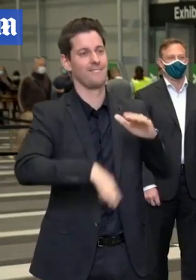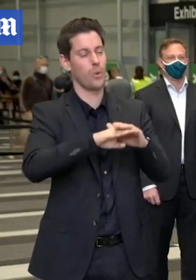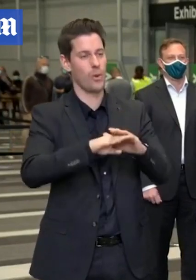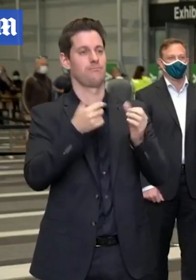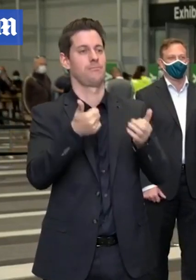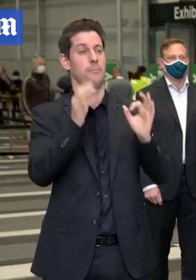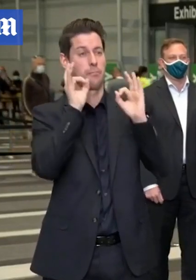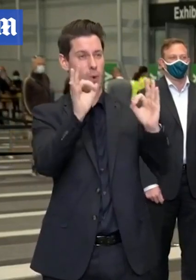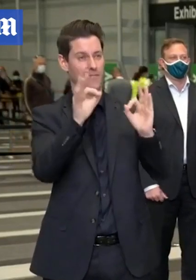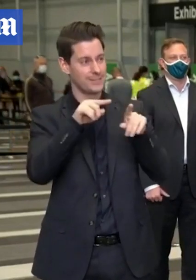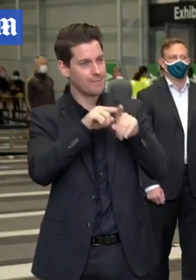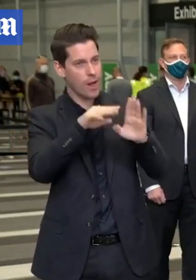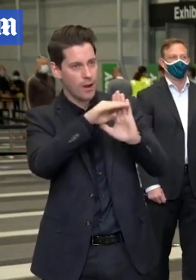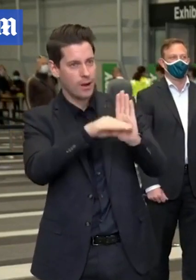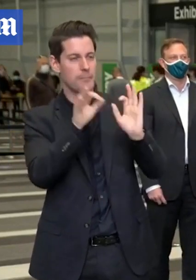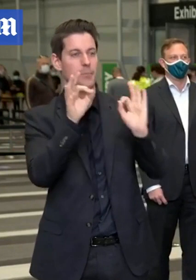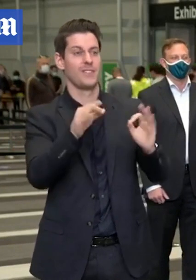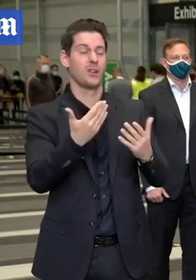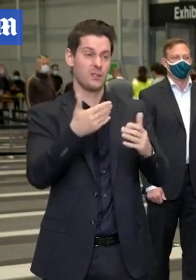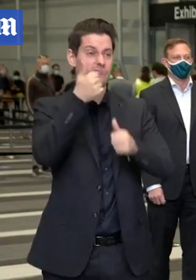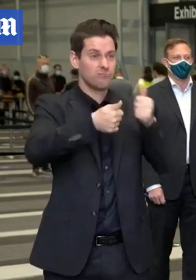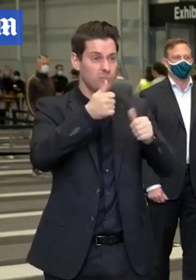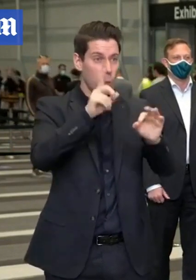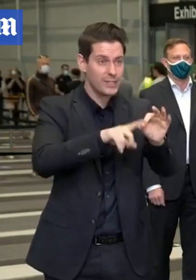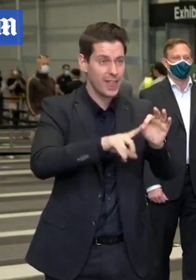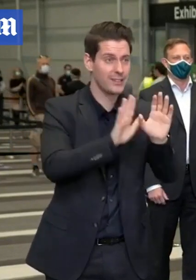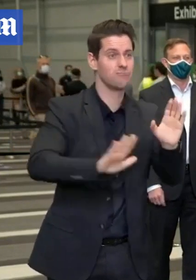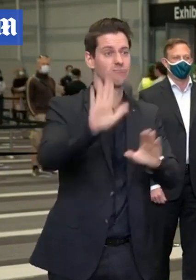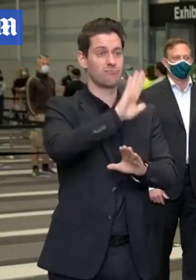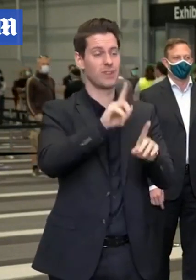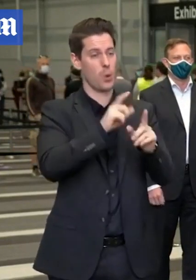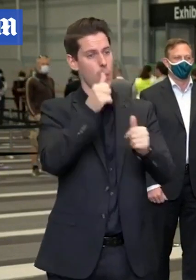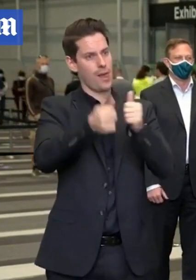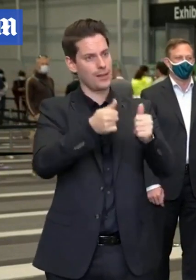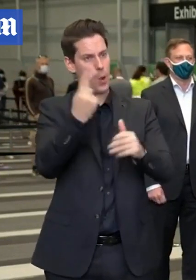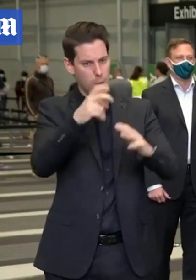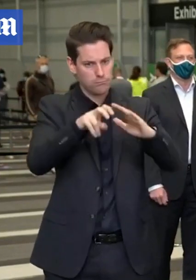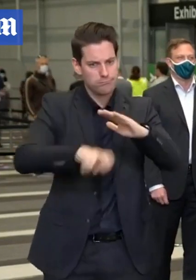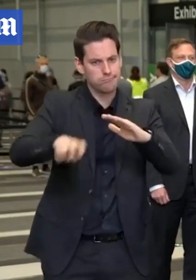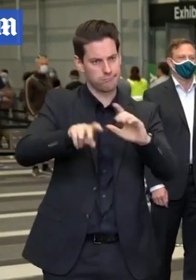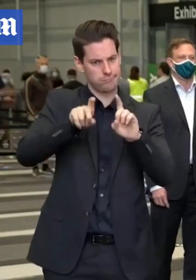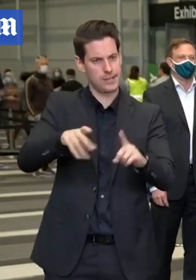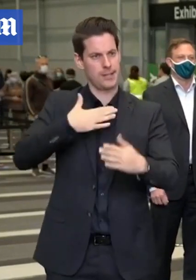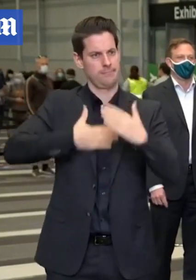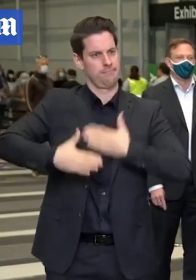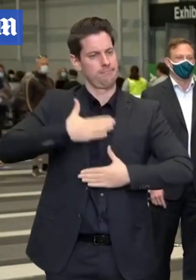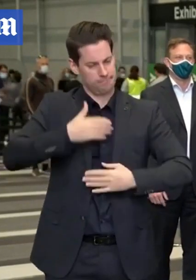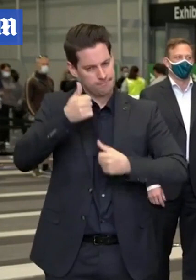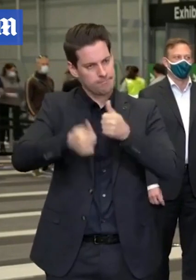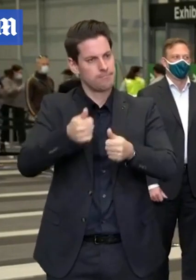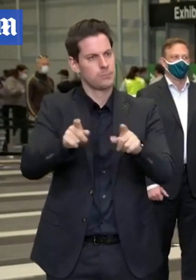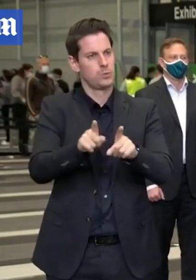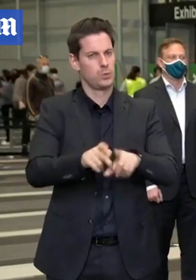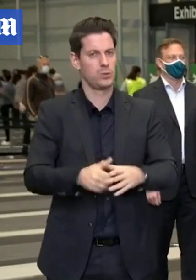seeing. So well done Queensland and well done to everybody who's staying in that home quarantine. And remember you